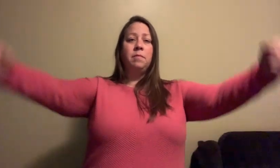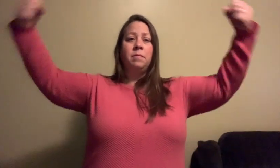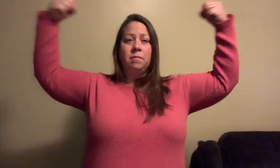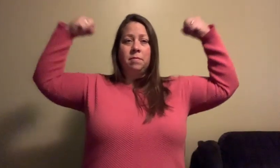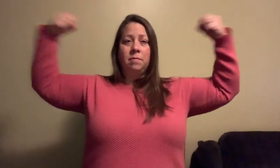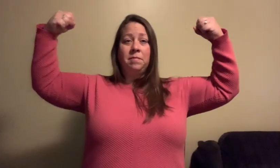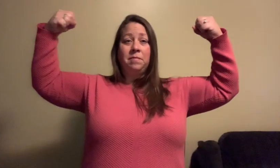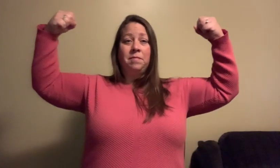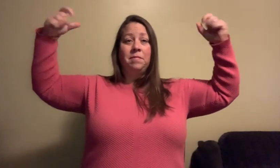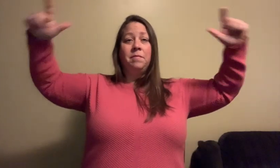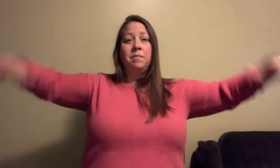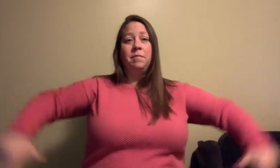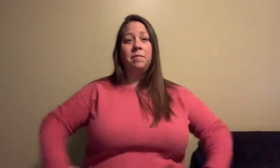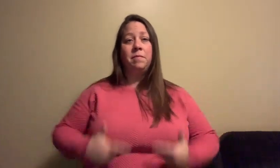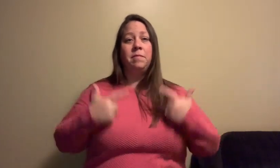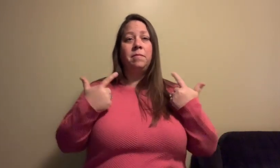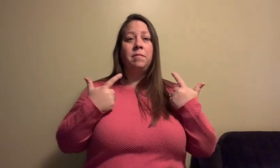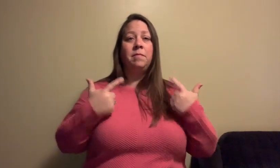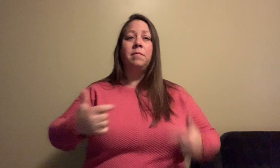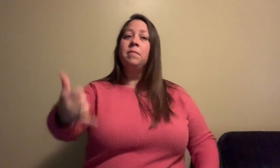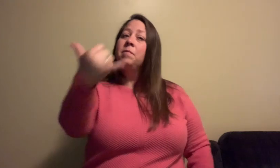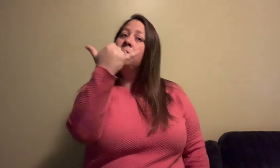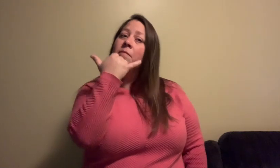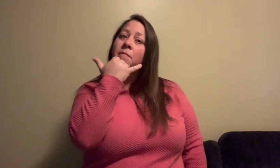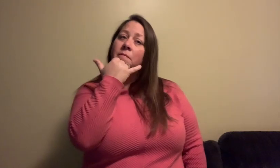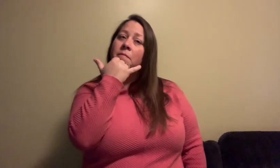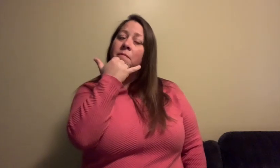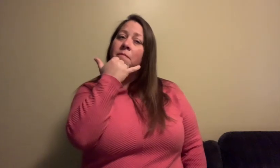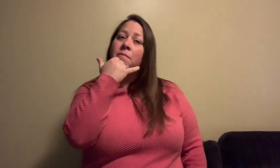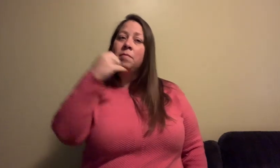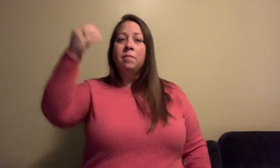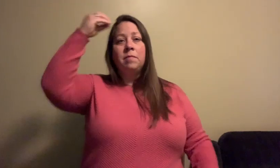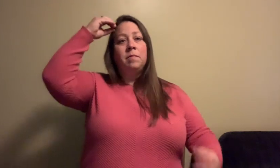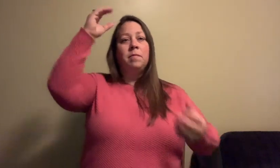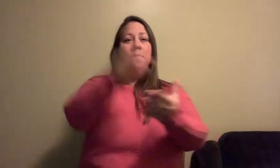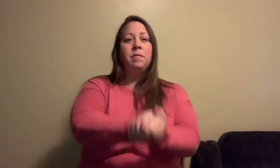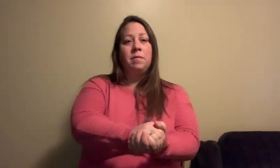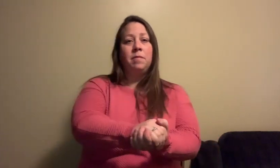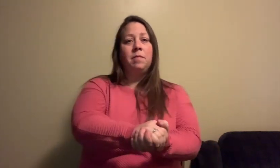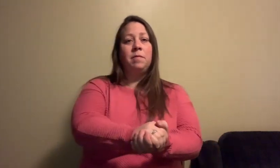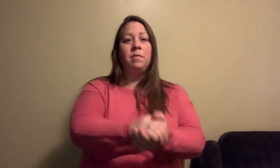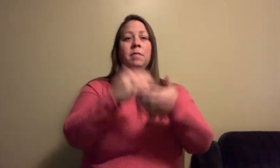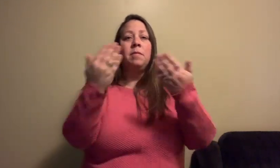are so strong So when life goes wrong Put your faith